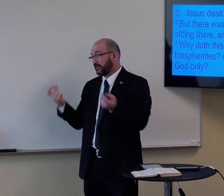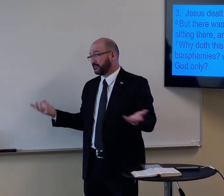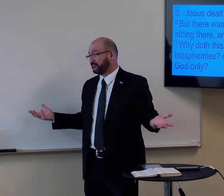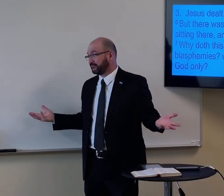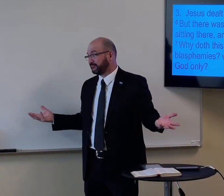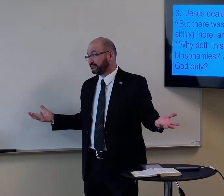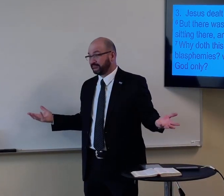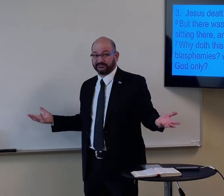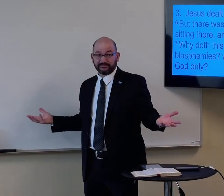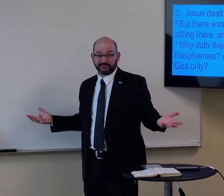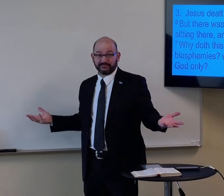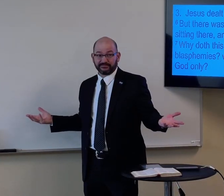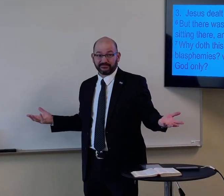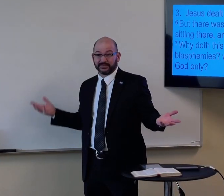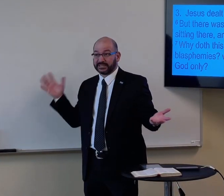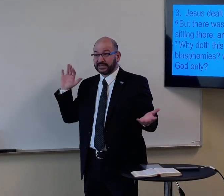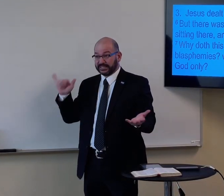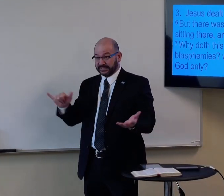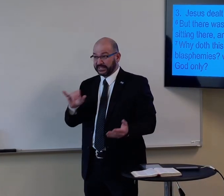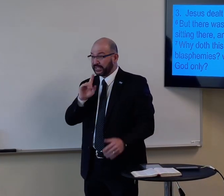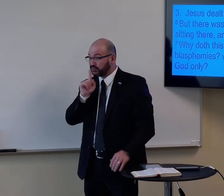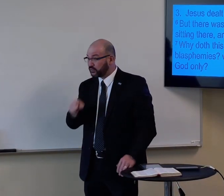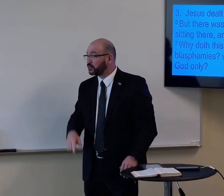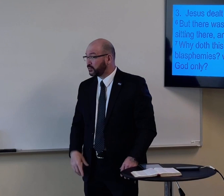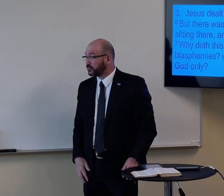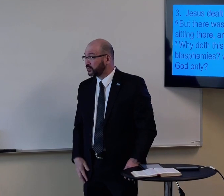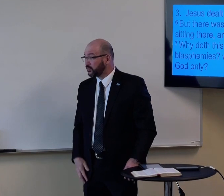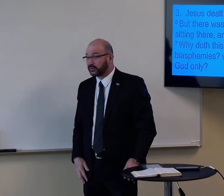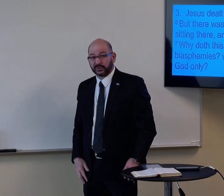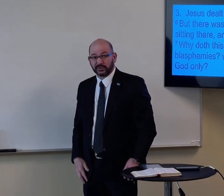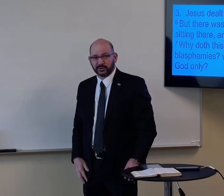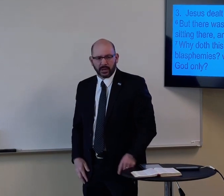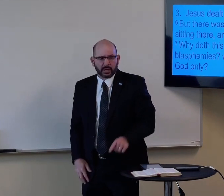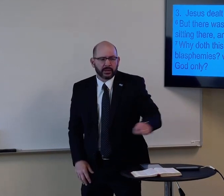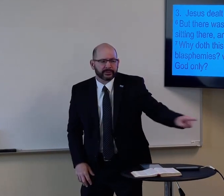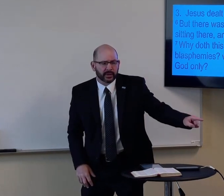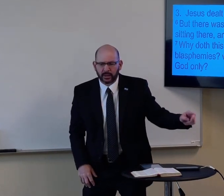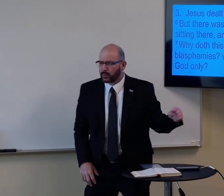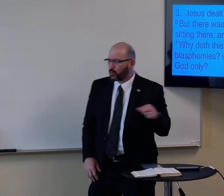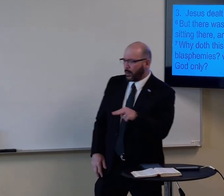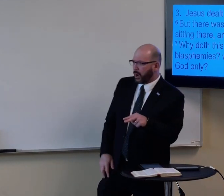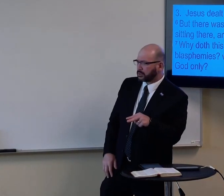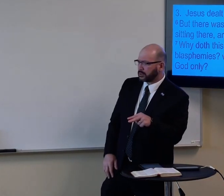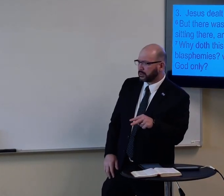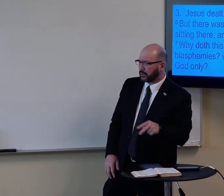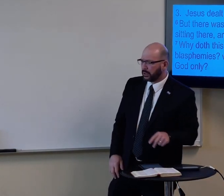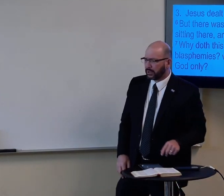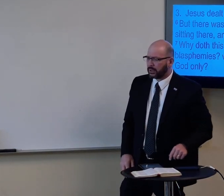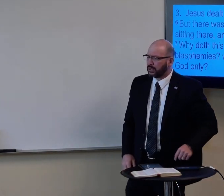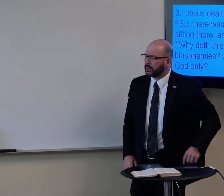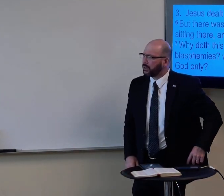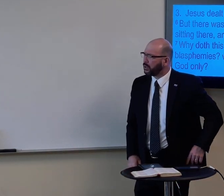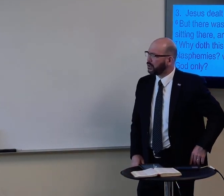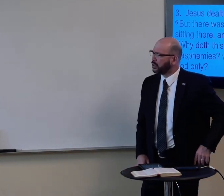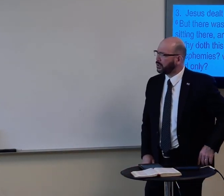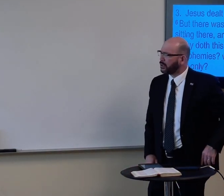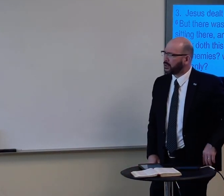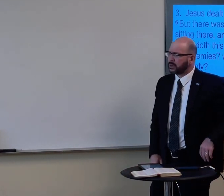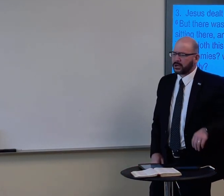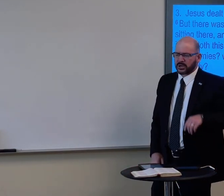And they knew the truth. They knew that only God could forgive sins. They knew that. And these scribes were there and they're watching Jesus